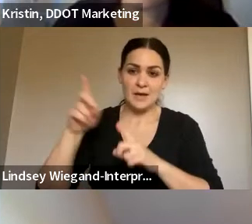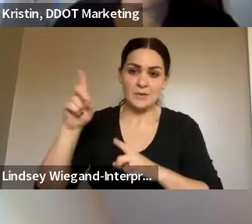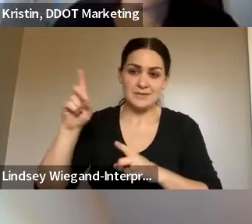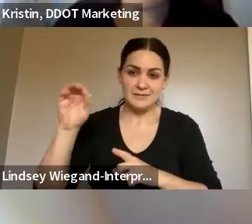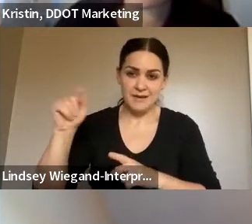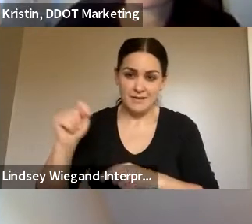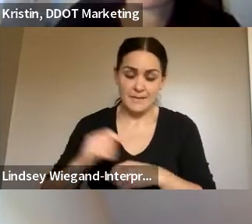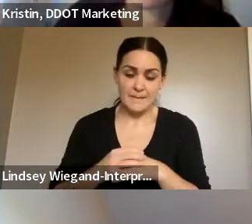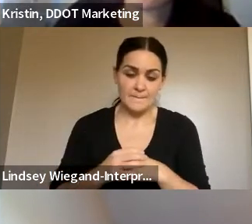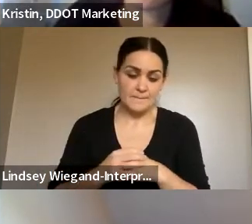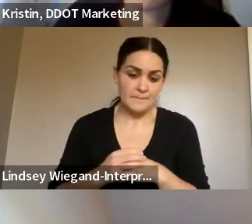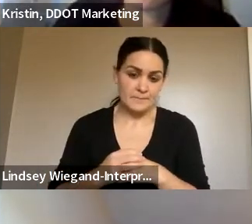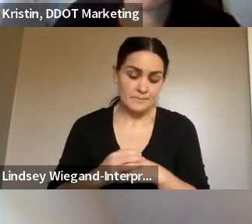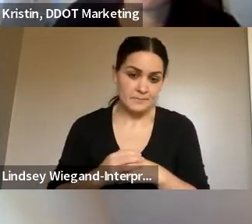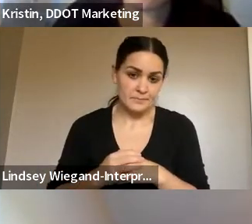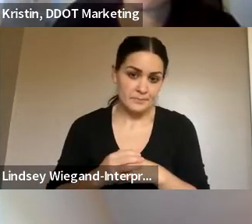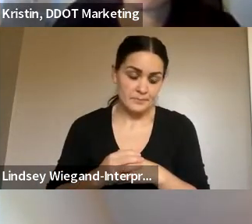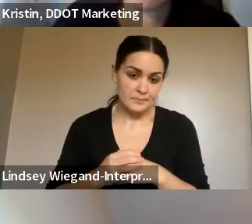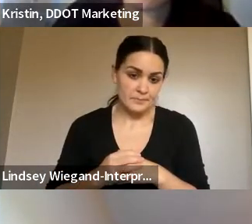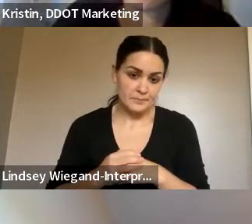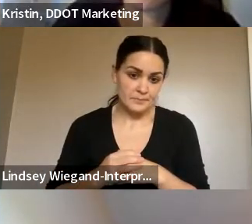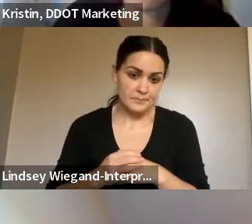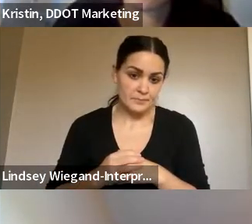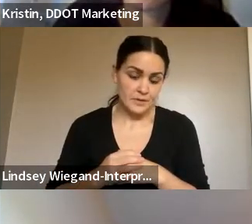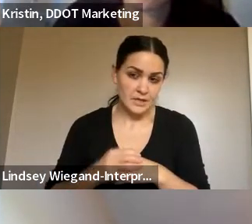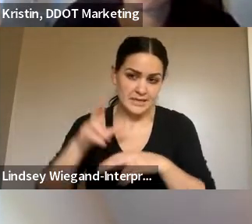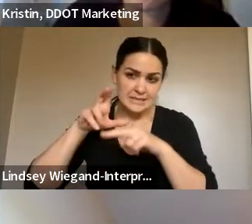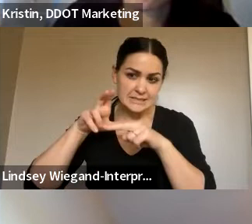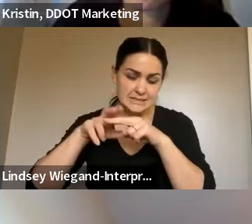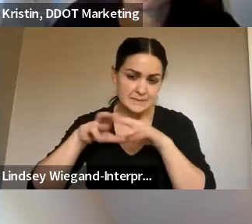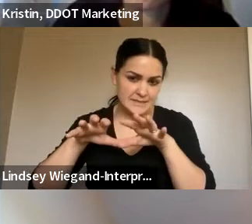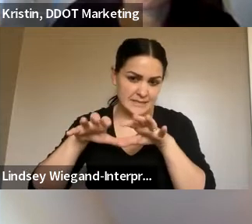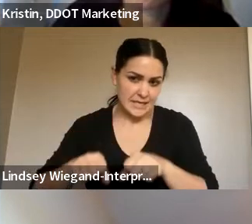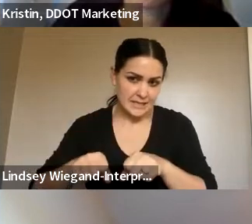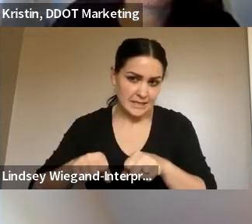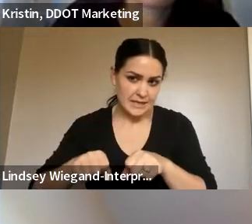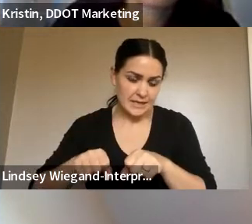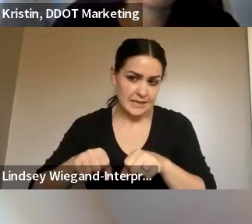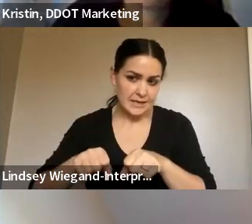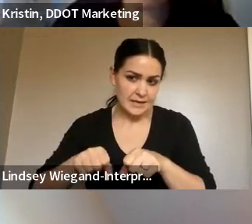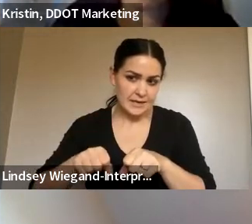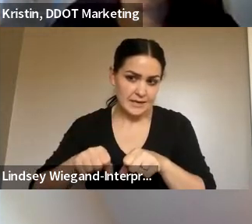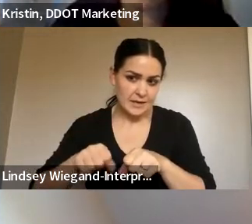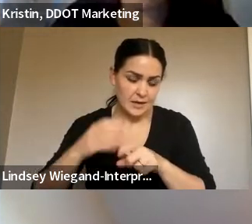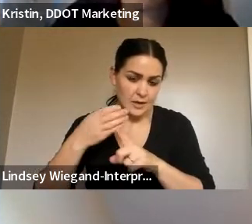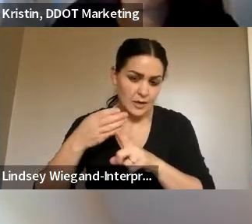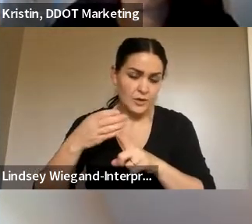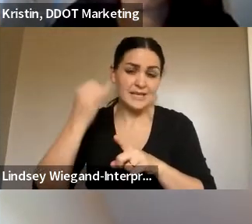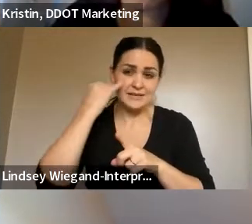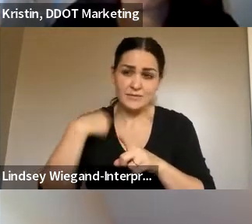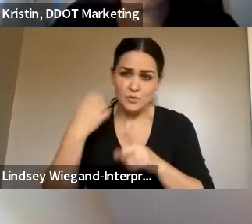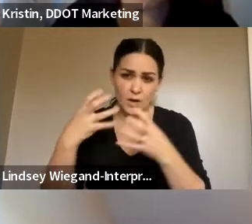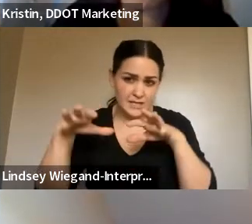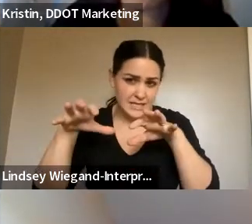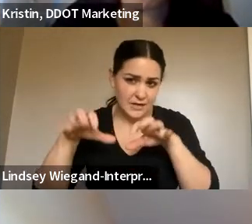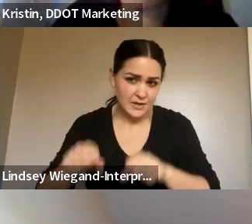Why are the shelters and seats being taken down? And as months elapsed before something new was installed, if you want to tear it down, place